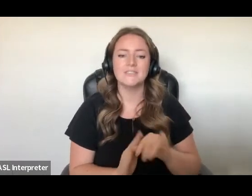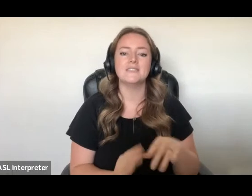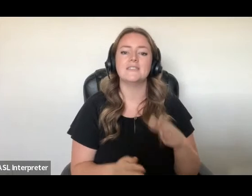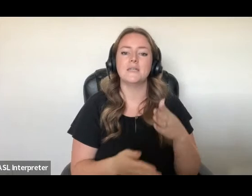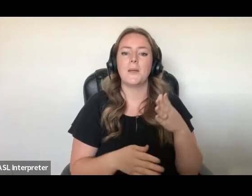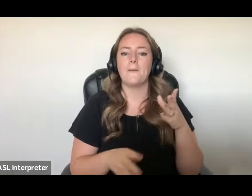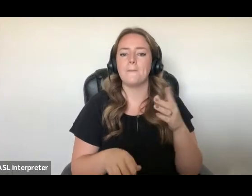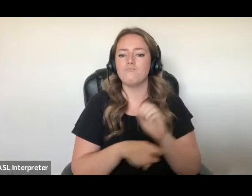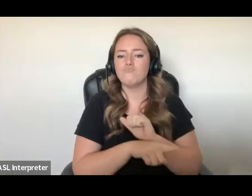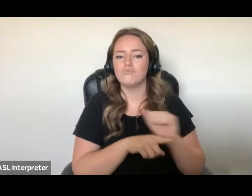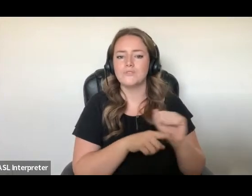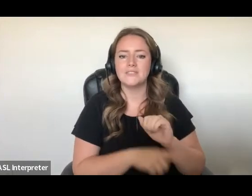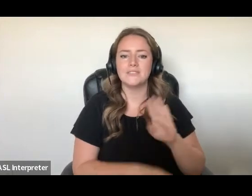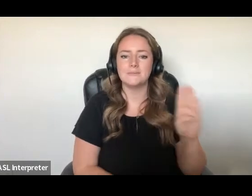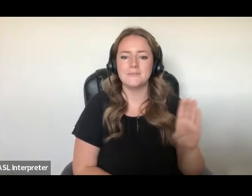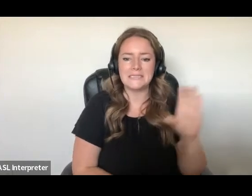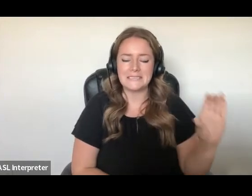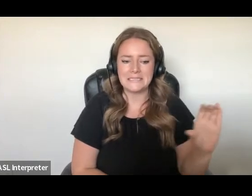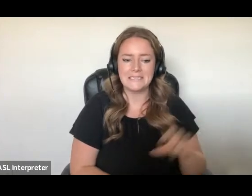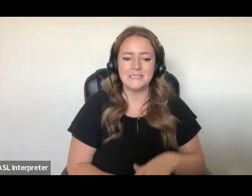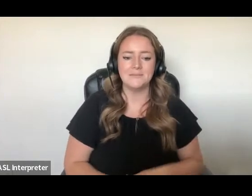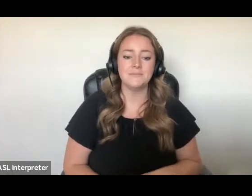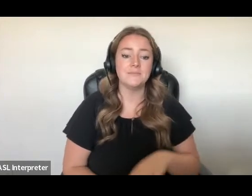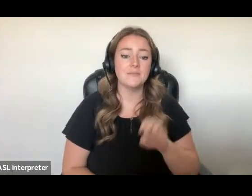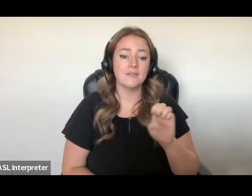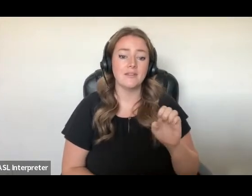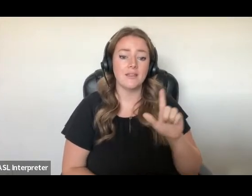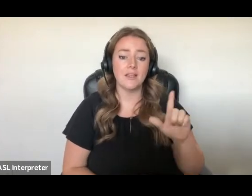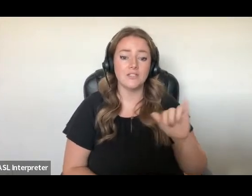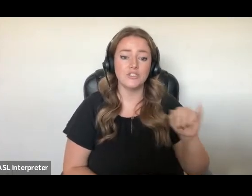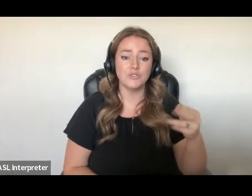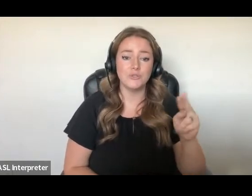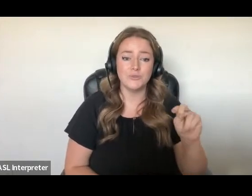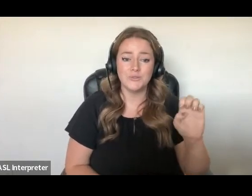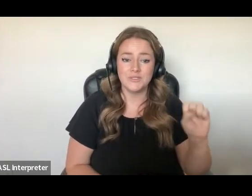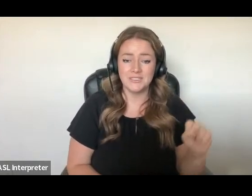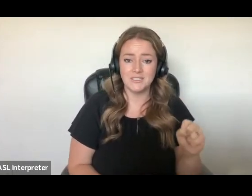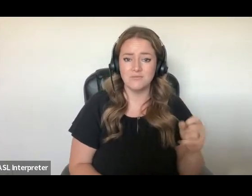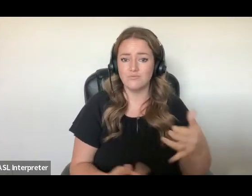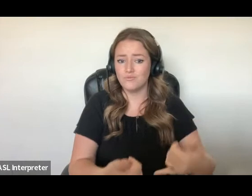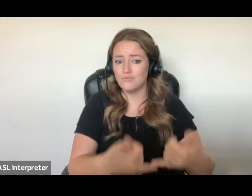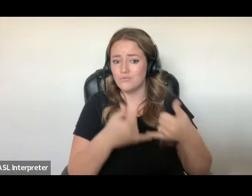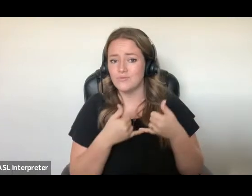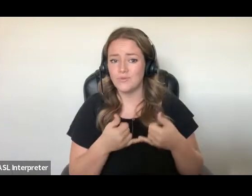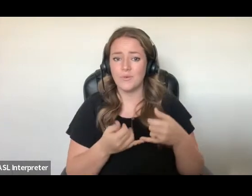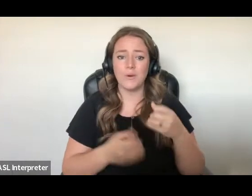We have Elle Jones, Award-winning poet, journalist, professor, and activist.